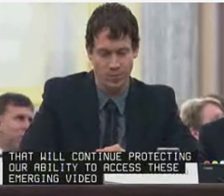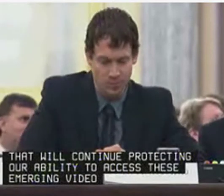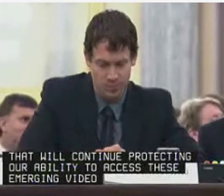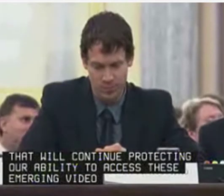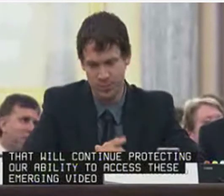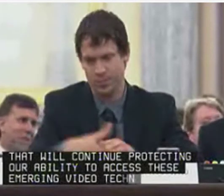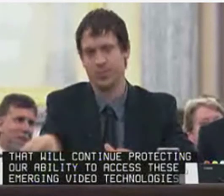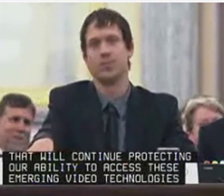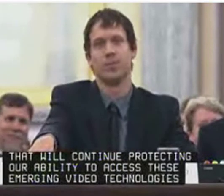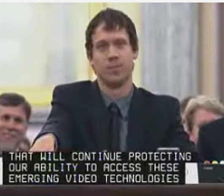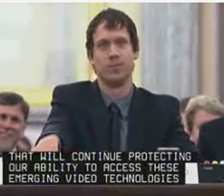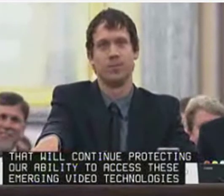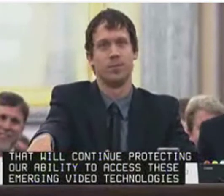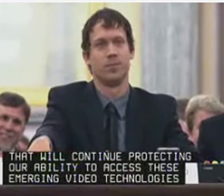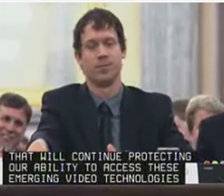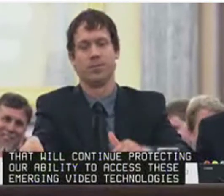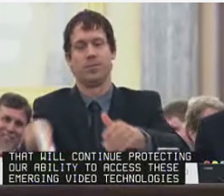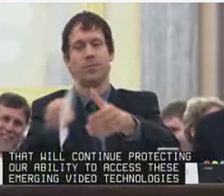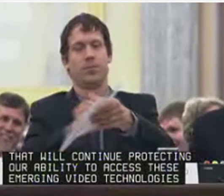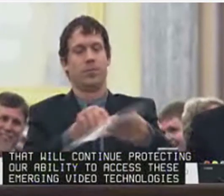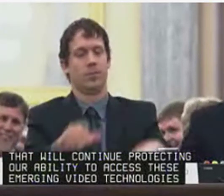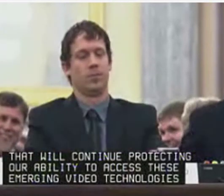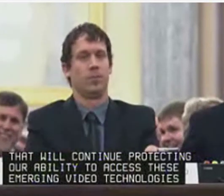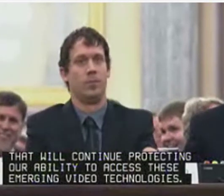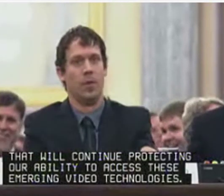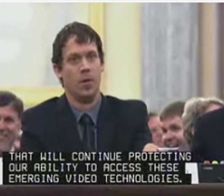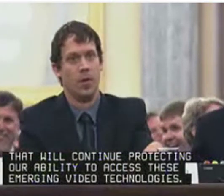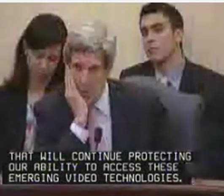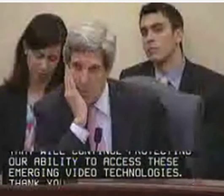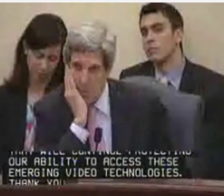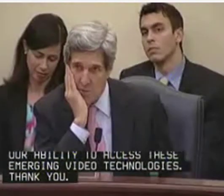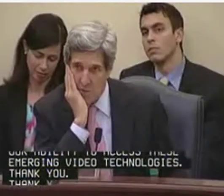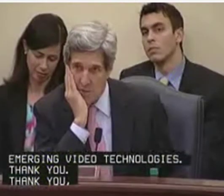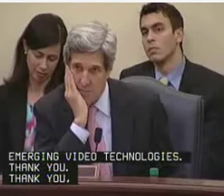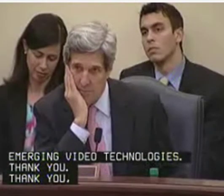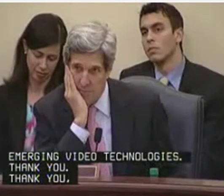Thank you, Mr. Harvard. Terrific testimony. We appreciate it.